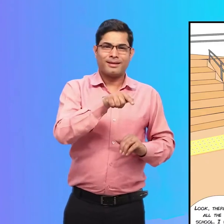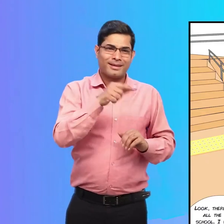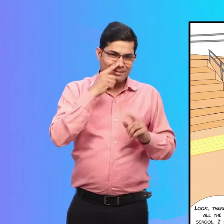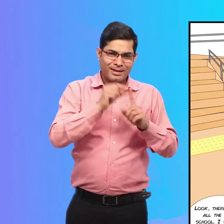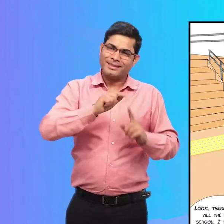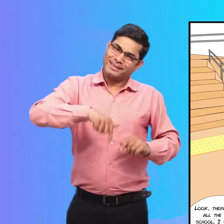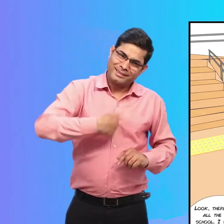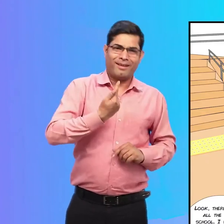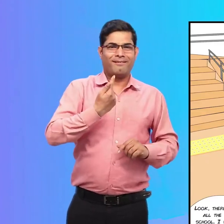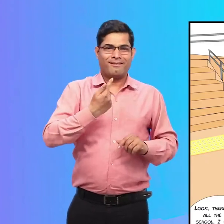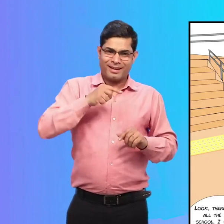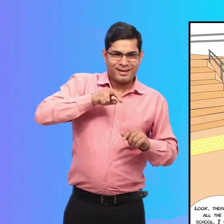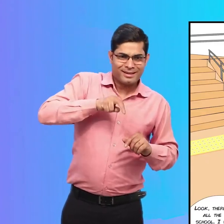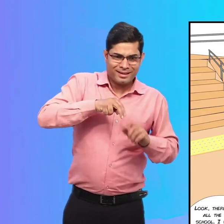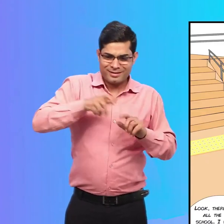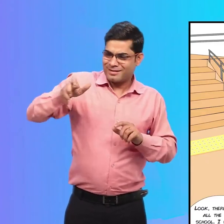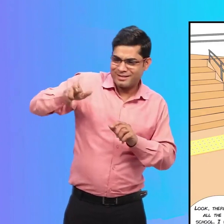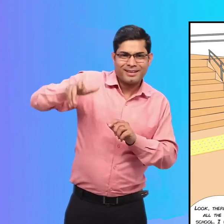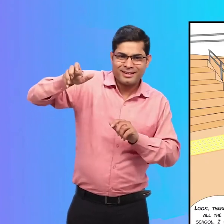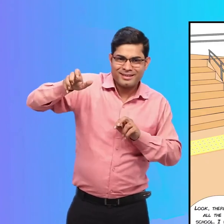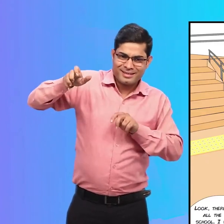I will walk by myself holding the handrails.